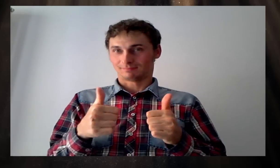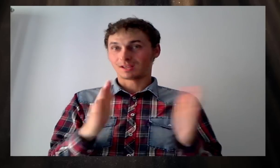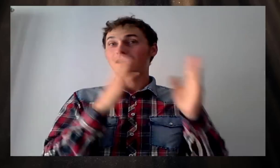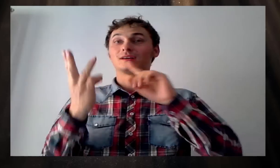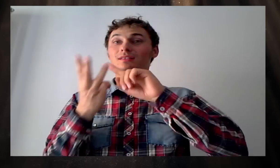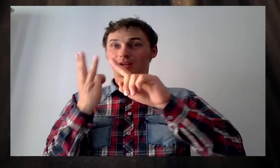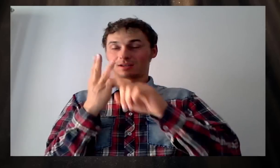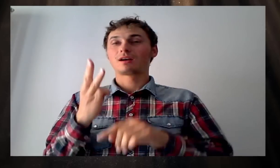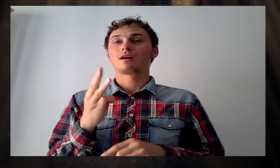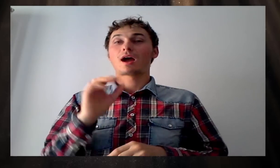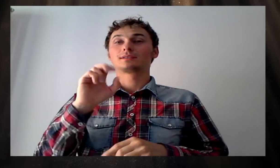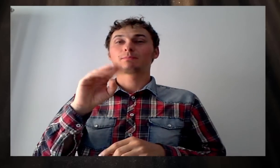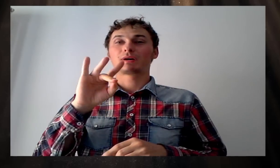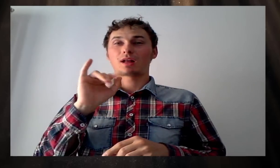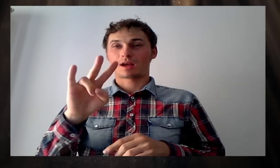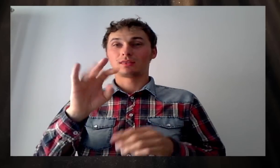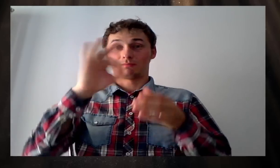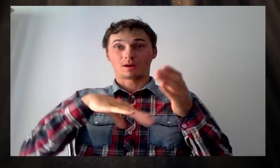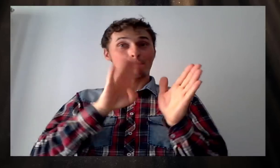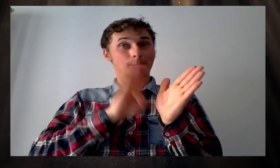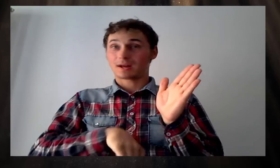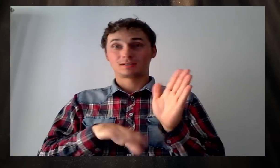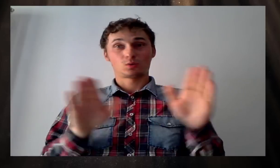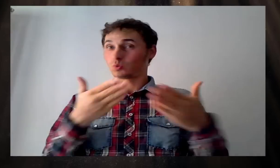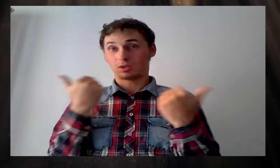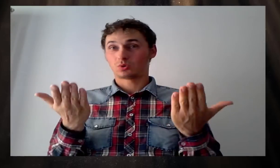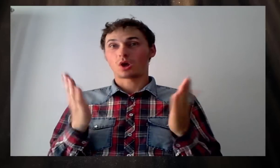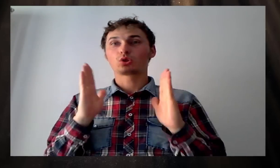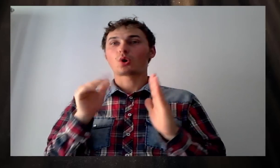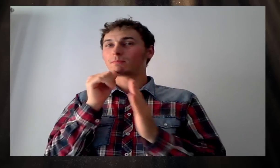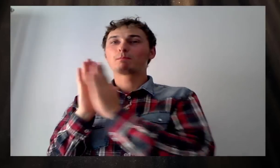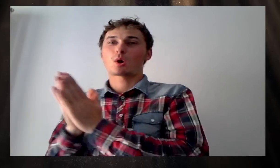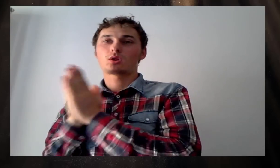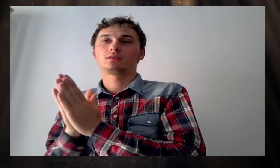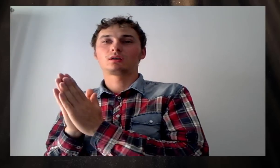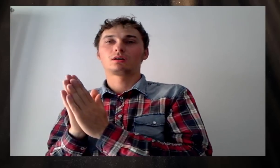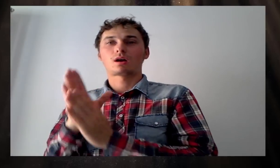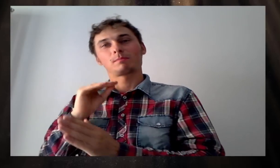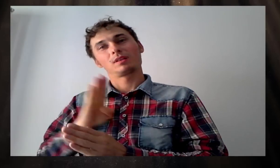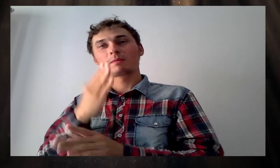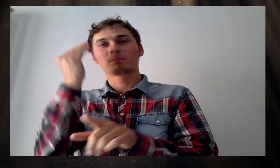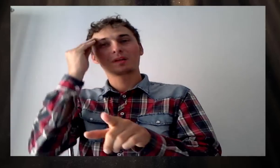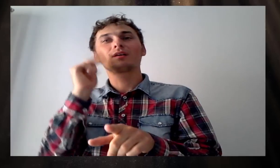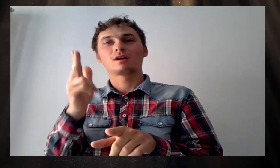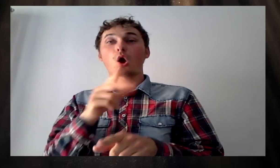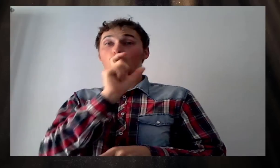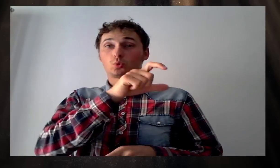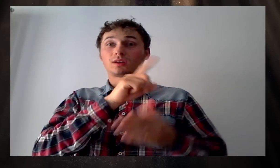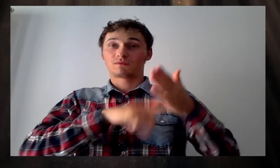This is the time I'm going to go